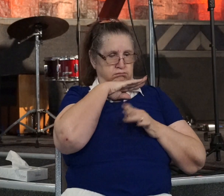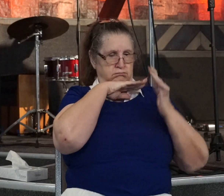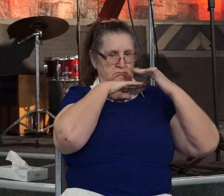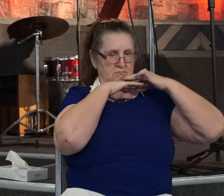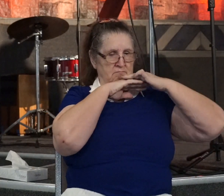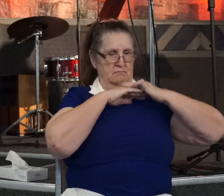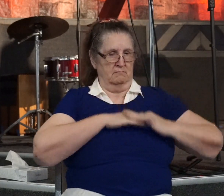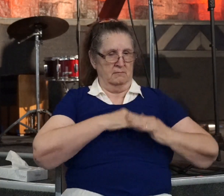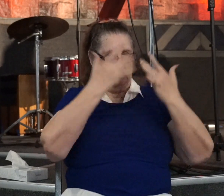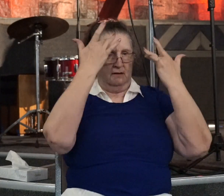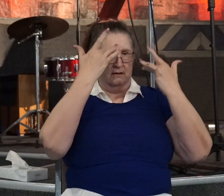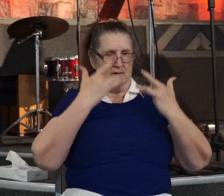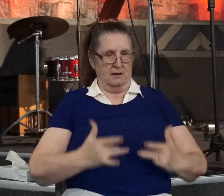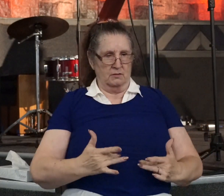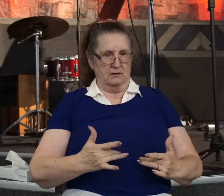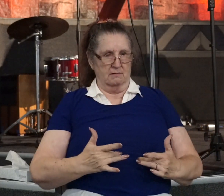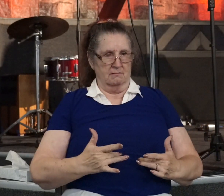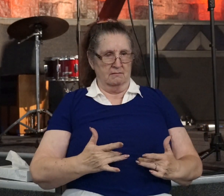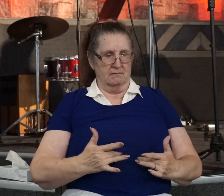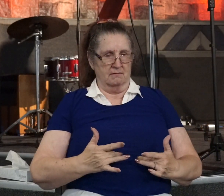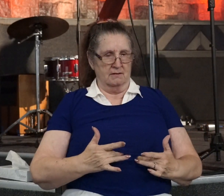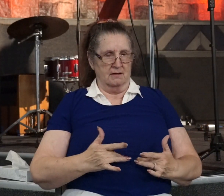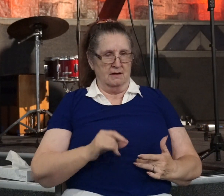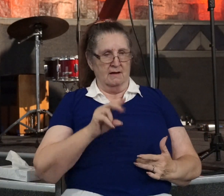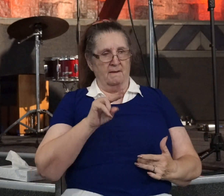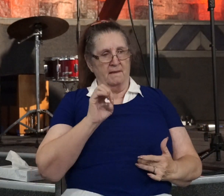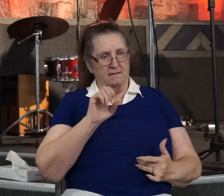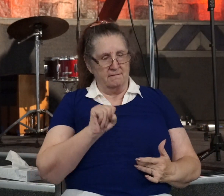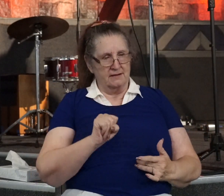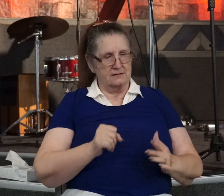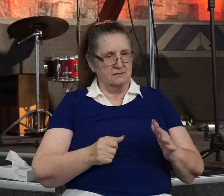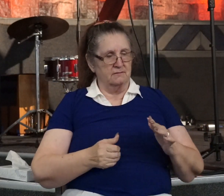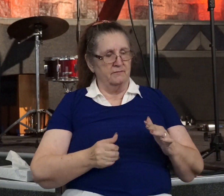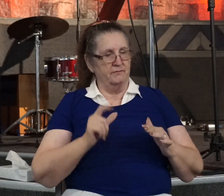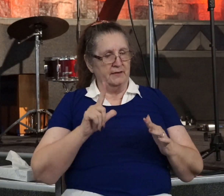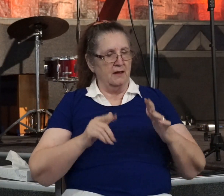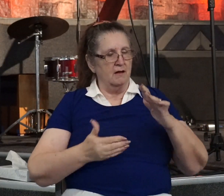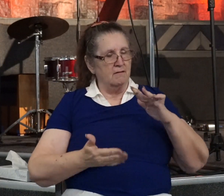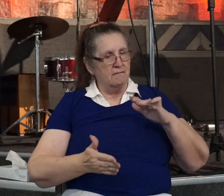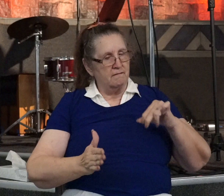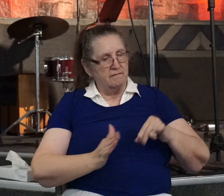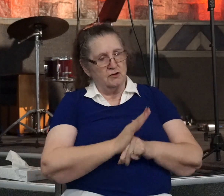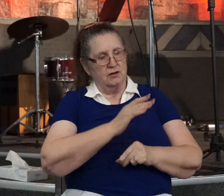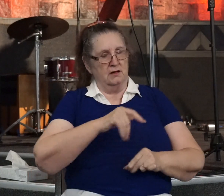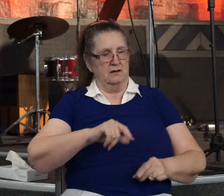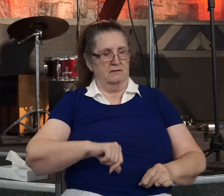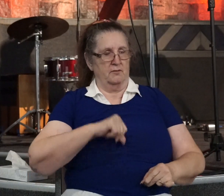The Lord took that vessel full of pride and he emptied it